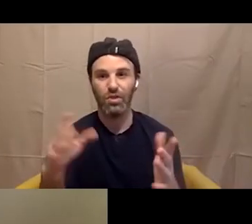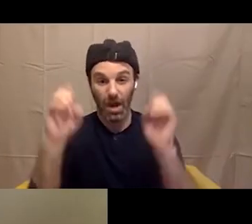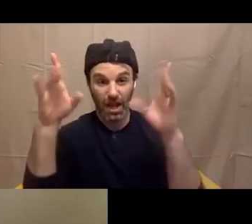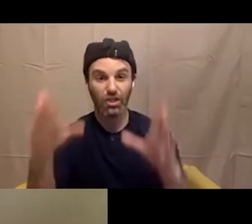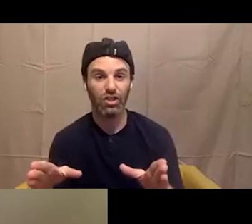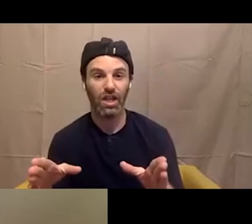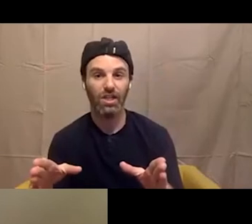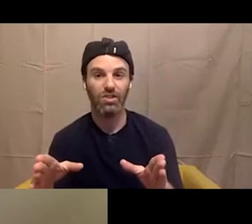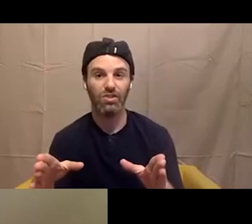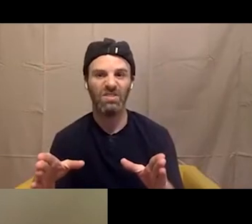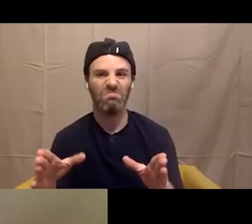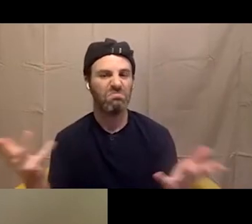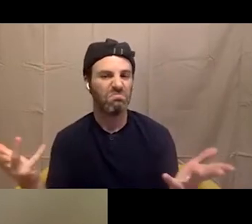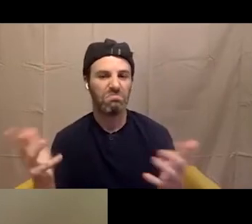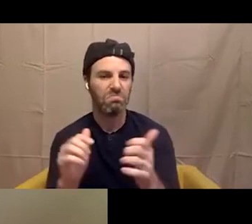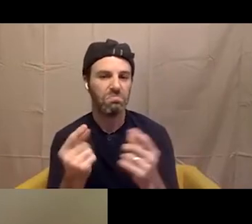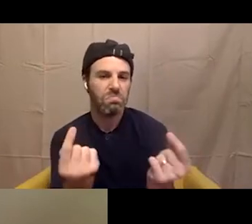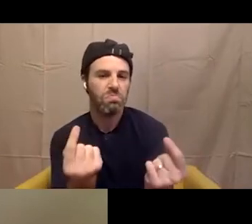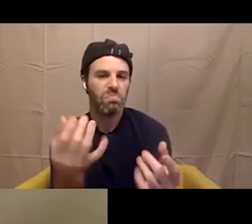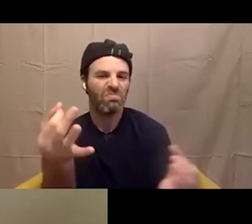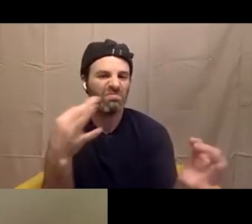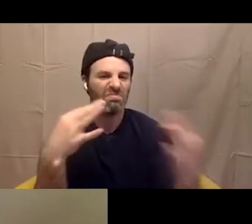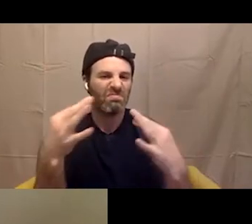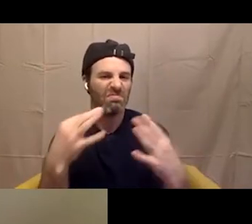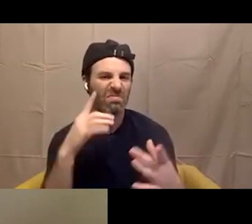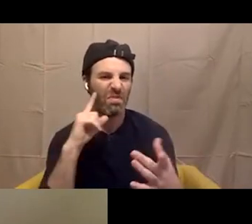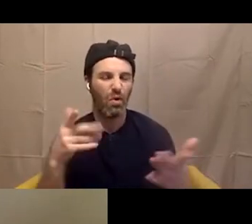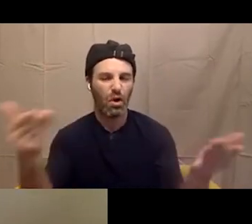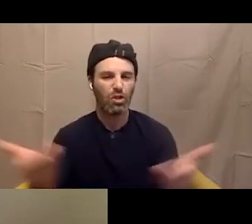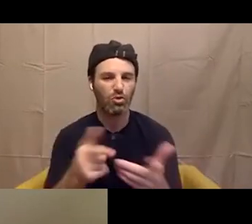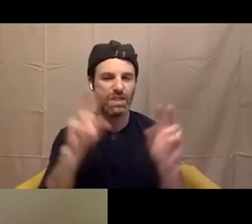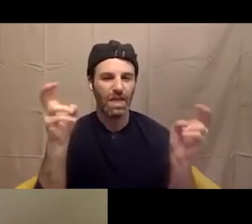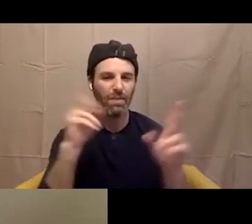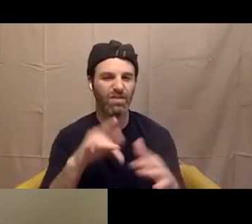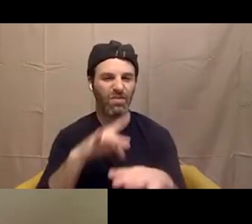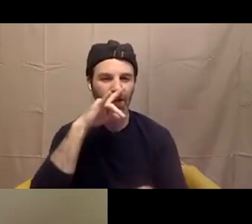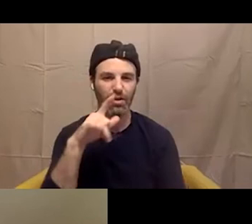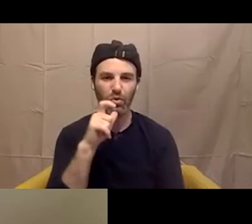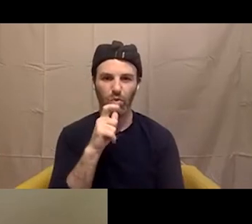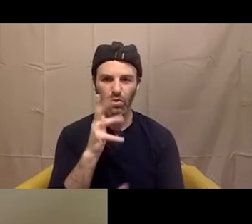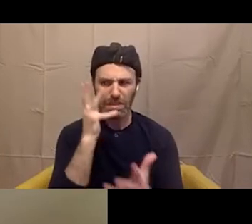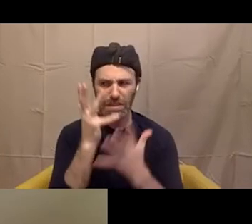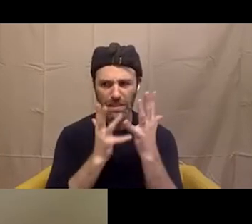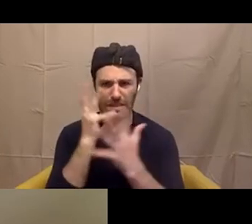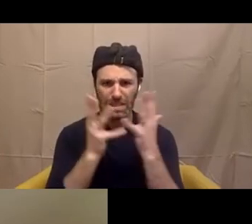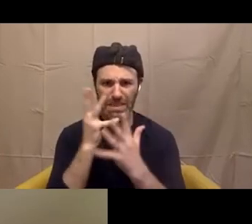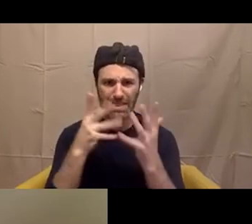what are suggestions you have for introducing these topics for a kid who's mortified by all things puberty? And we can